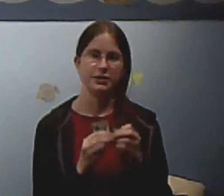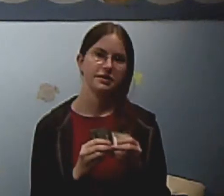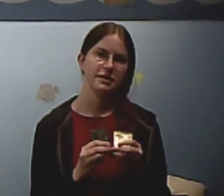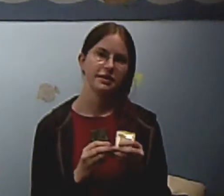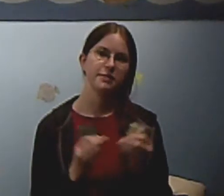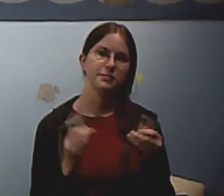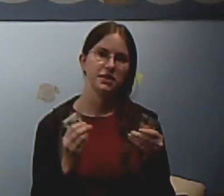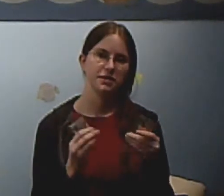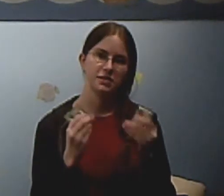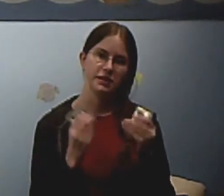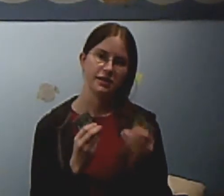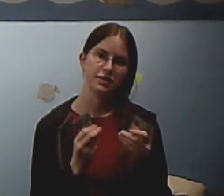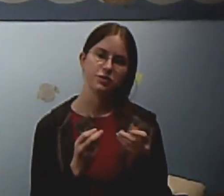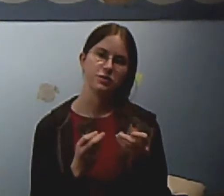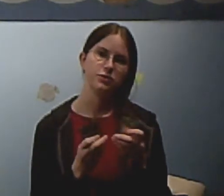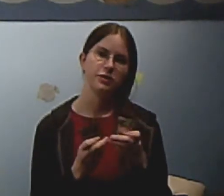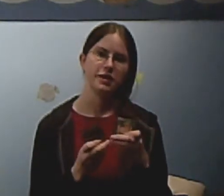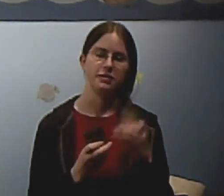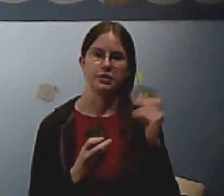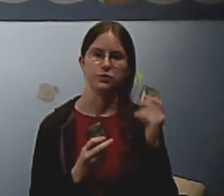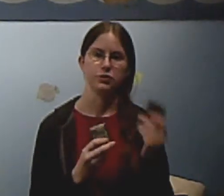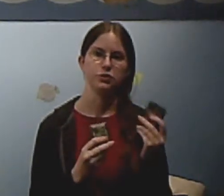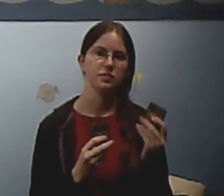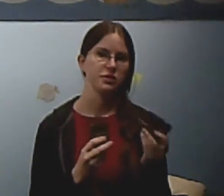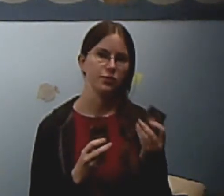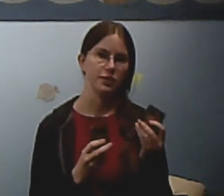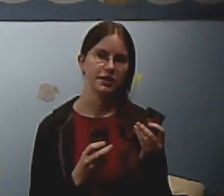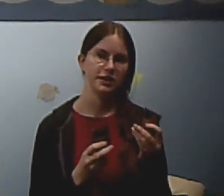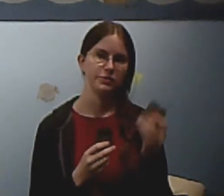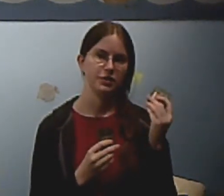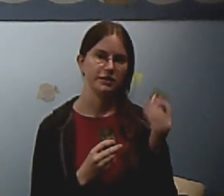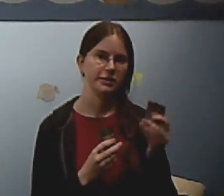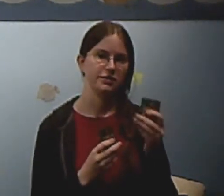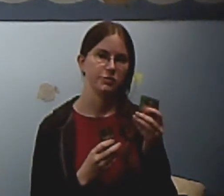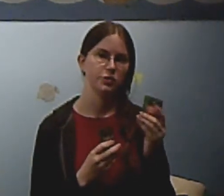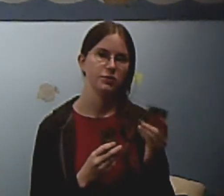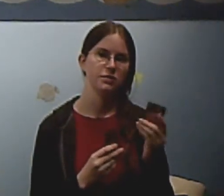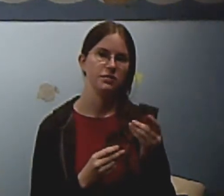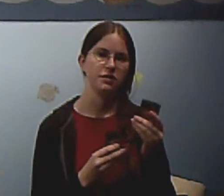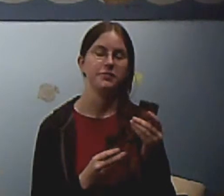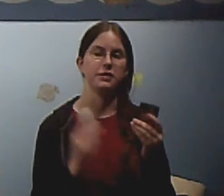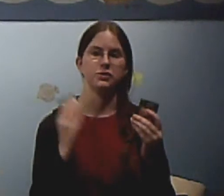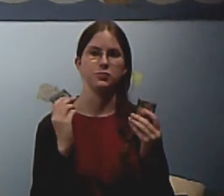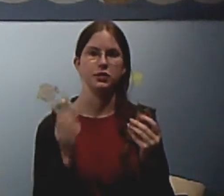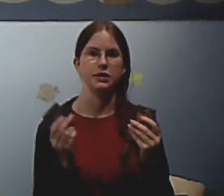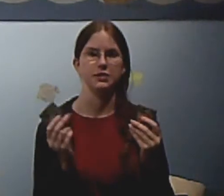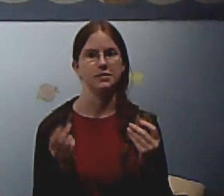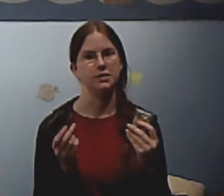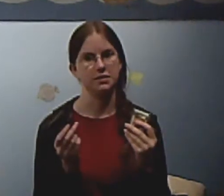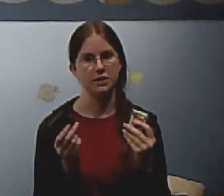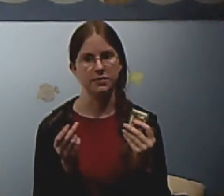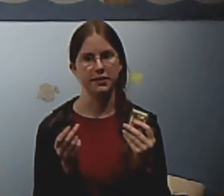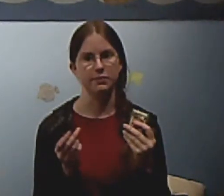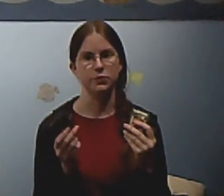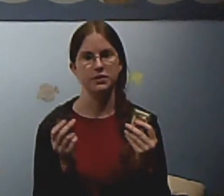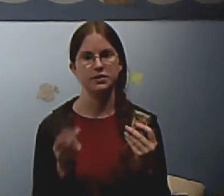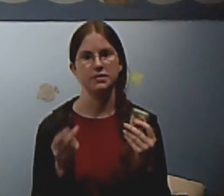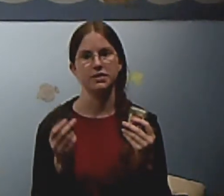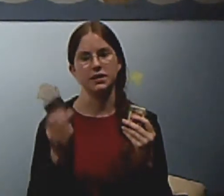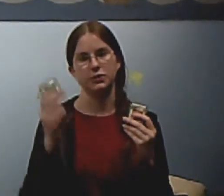I wanted to get them, because like, they actually go together. Like, once you beat one game, you get like some codes and stuff that you can put into this game and get bonuses. And